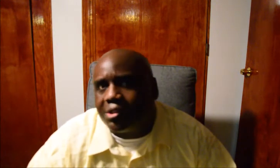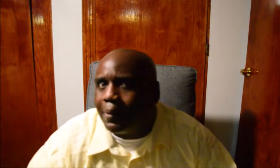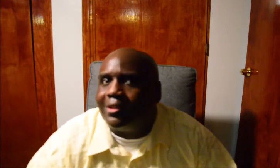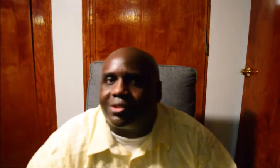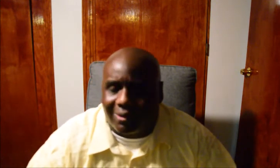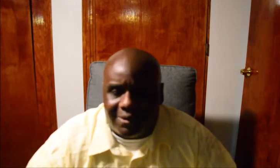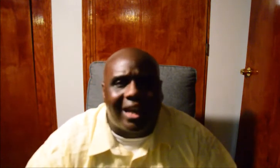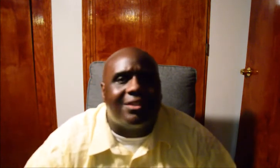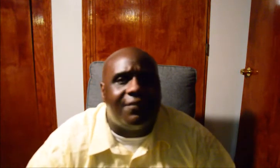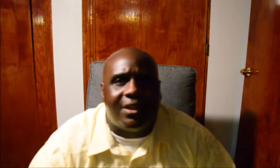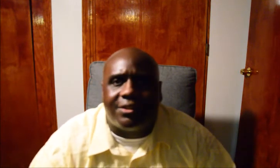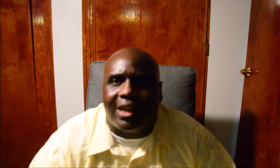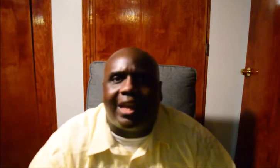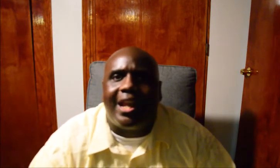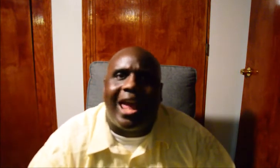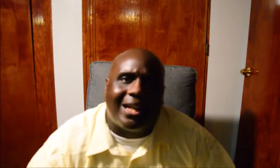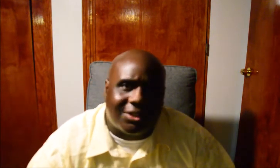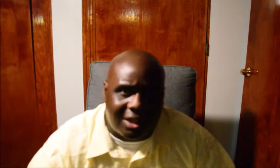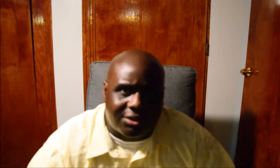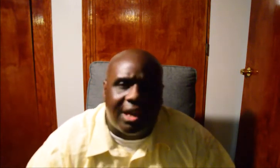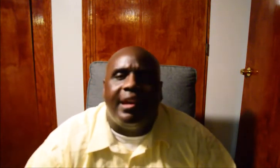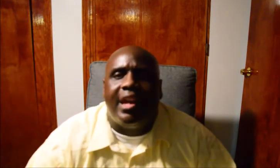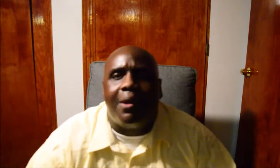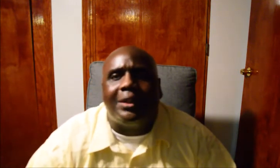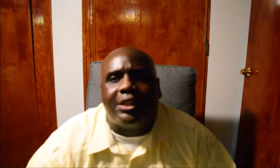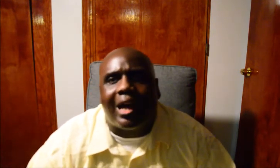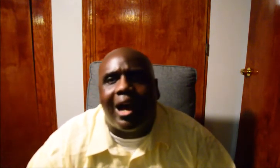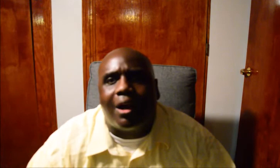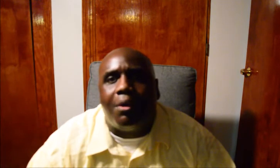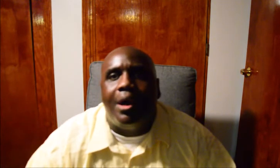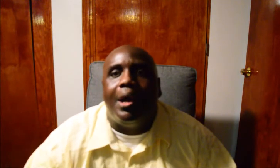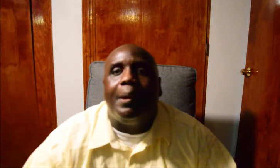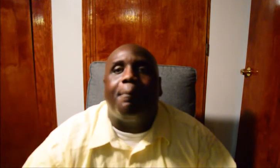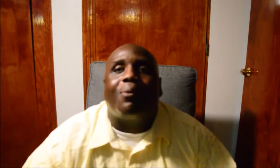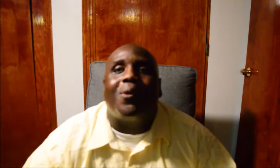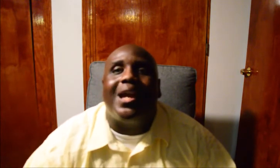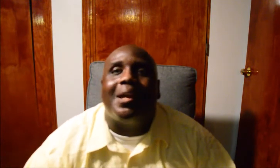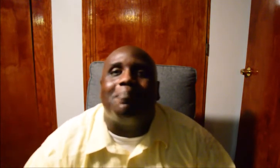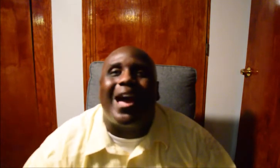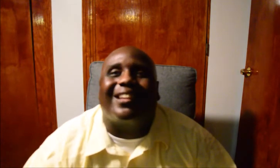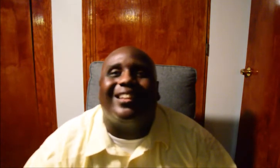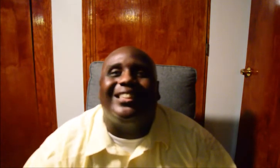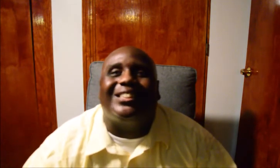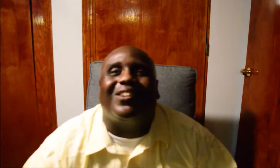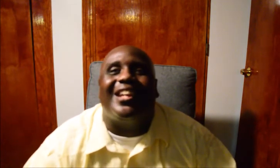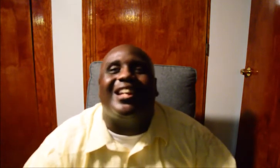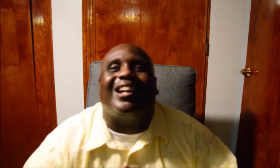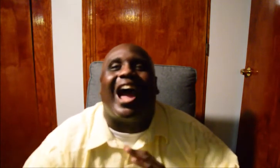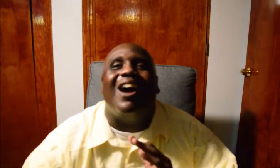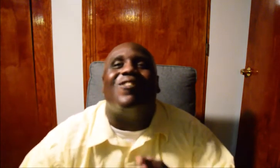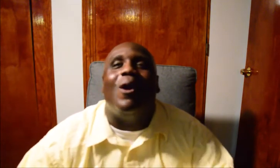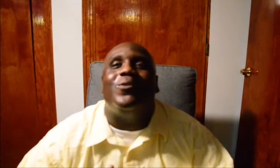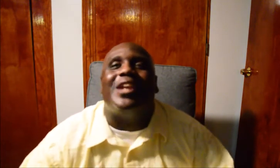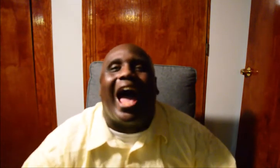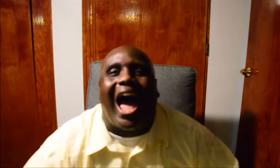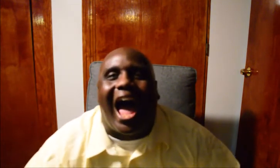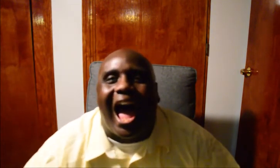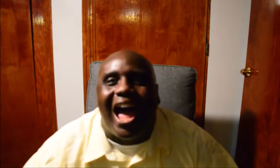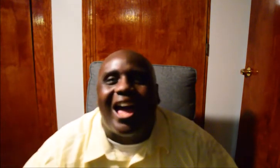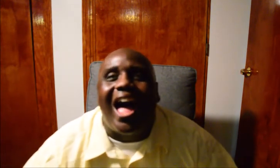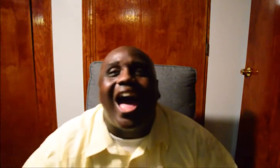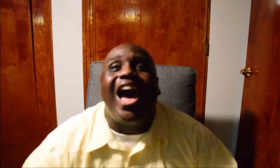to participate in certain activities they can't access here in Chicago and bring back the dreaded Corona.